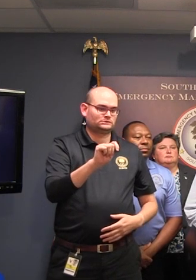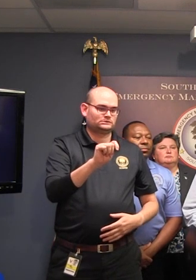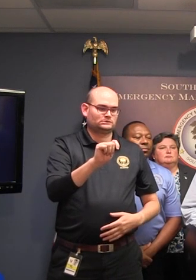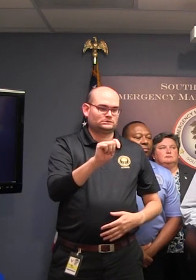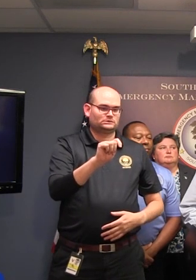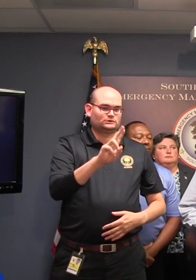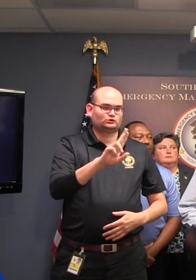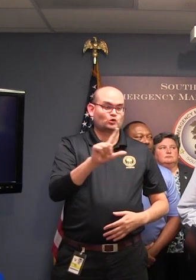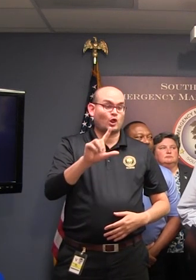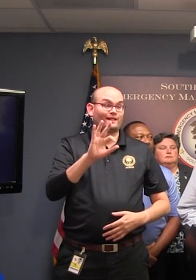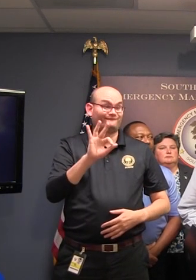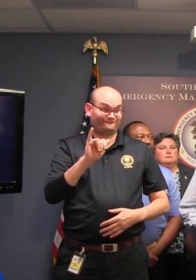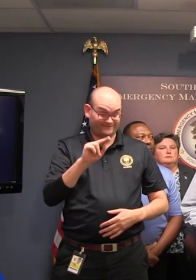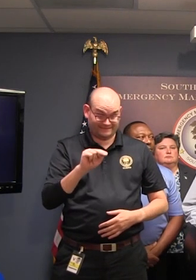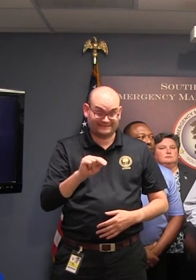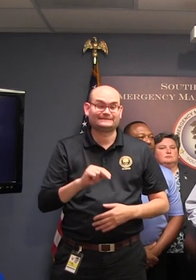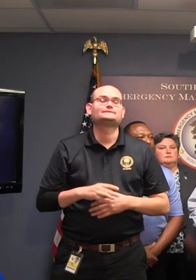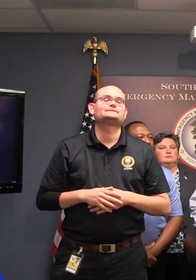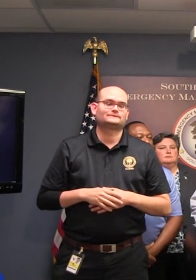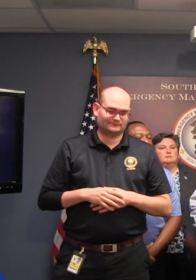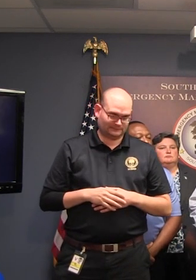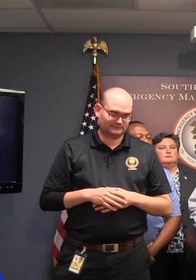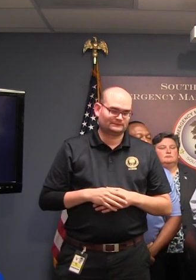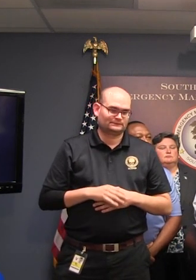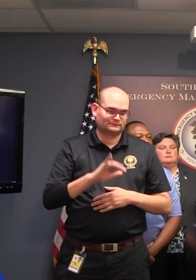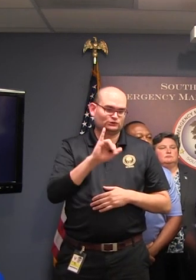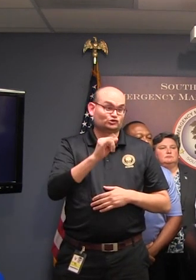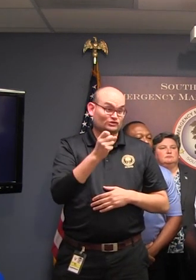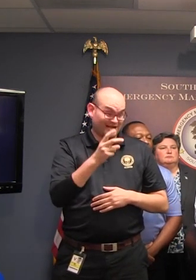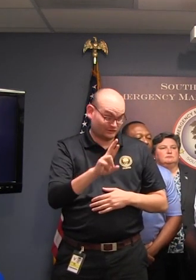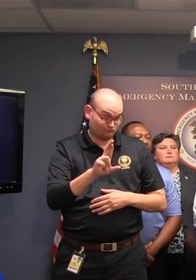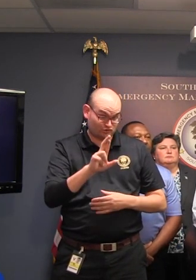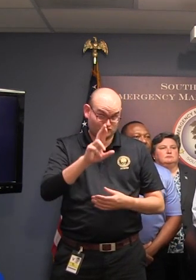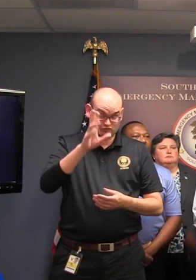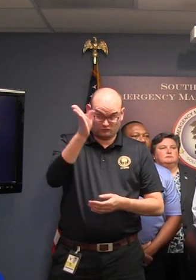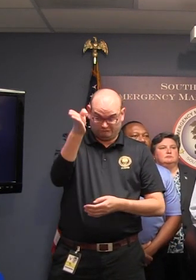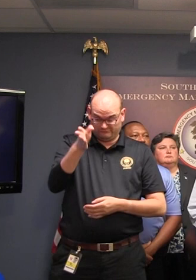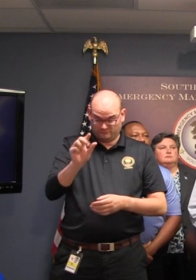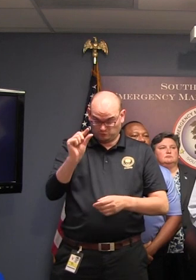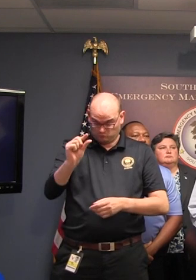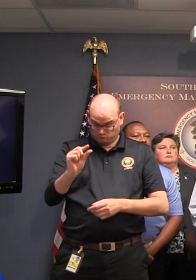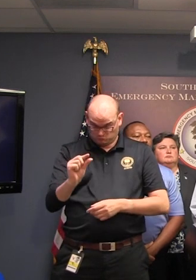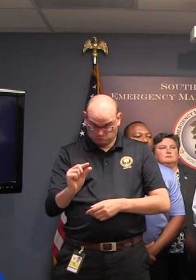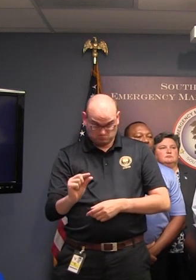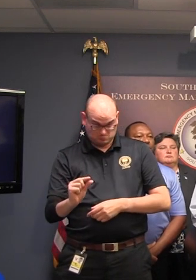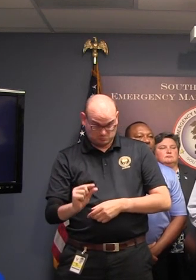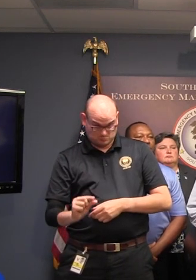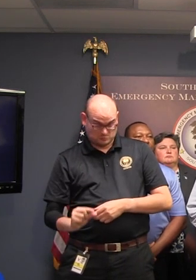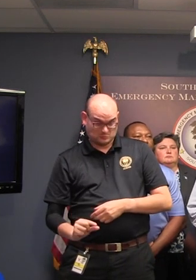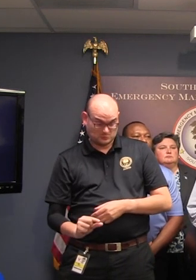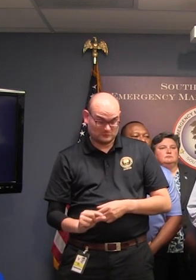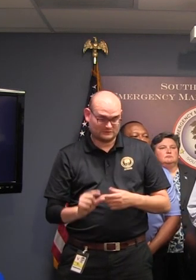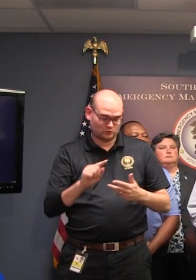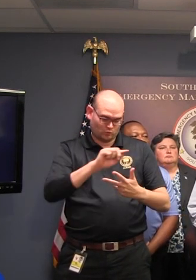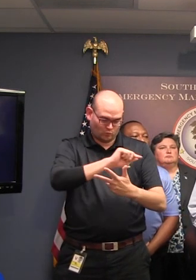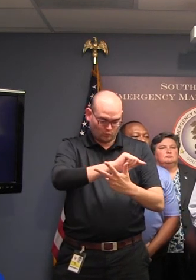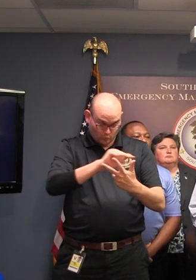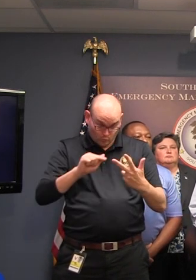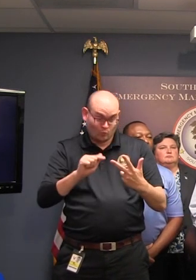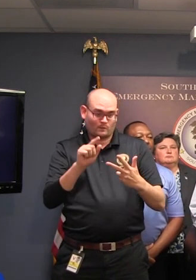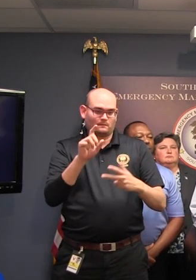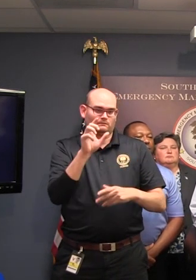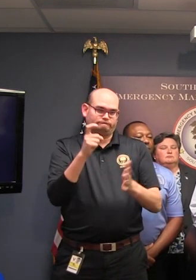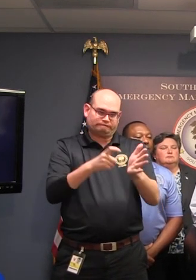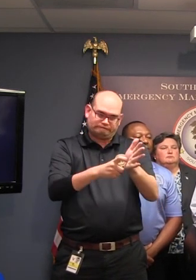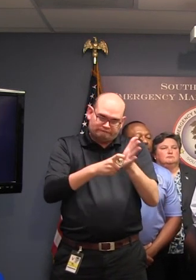-N-I. Those are the two in Jasper County. Those are the only places in which evacuation is being